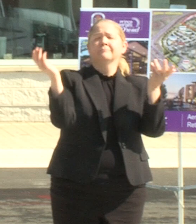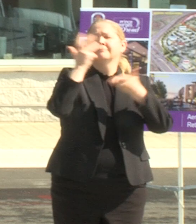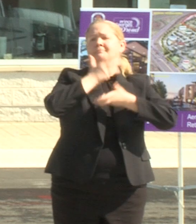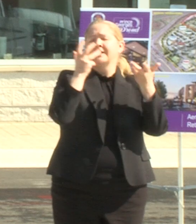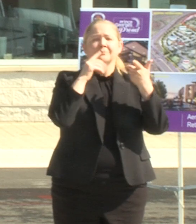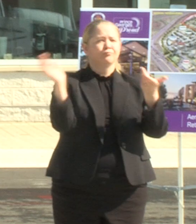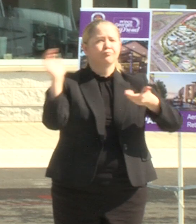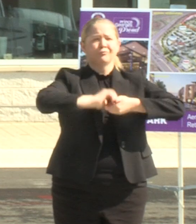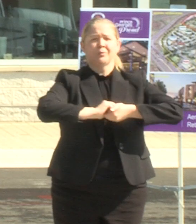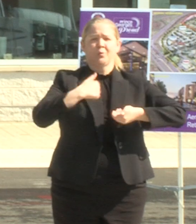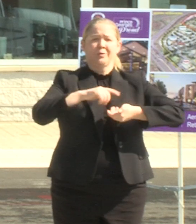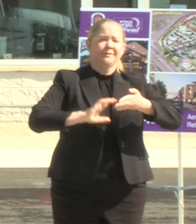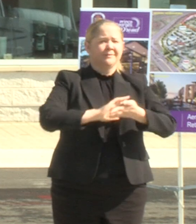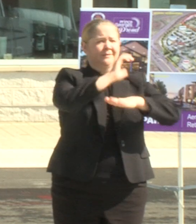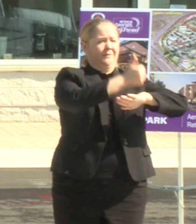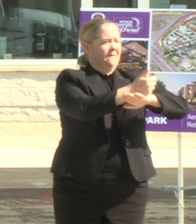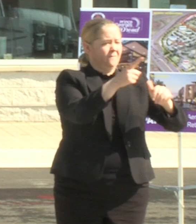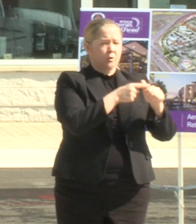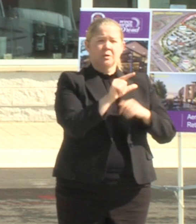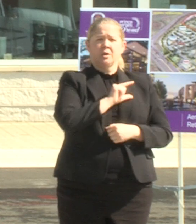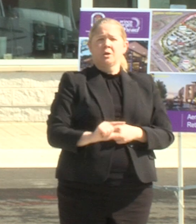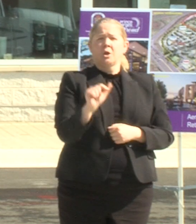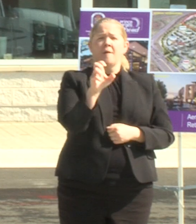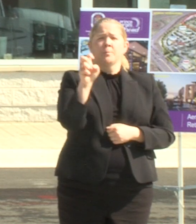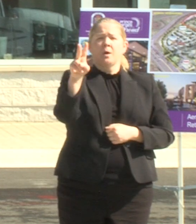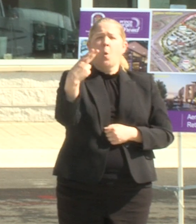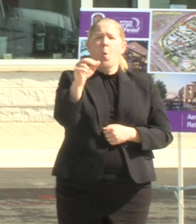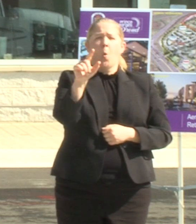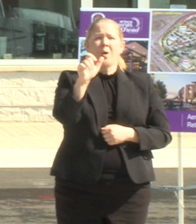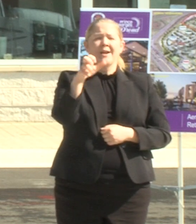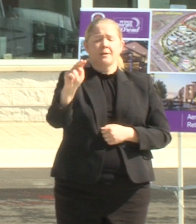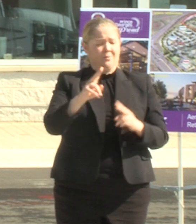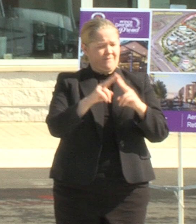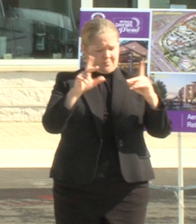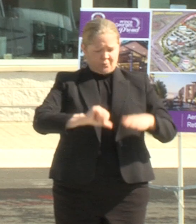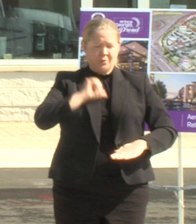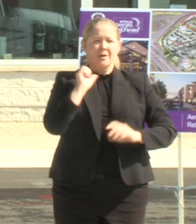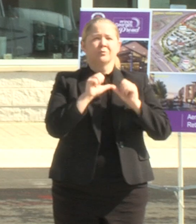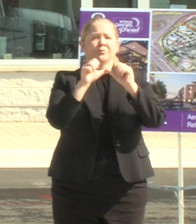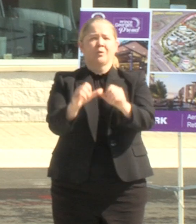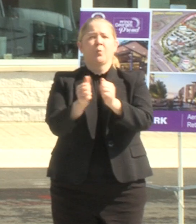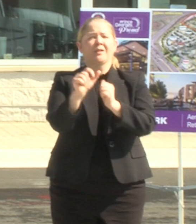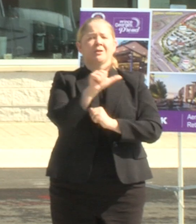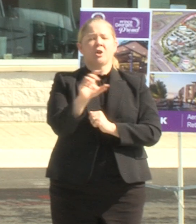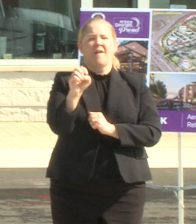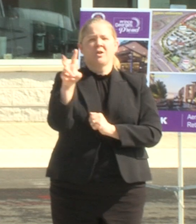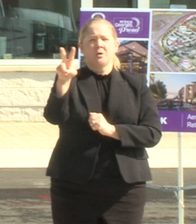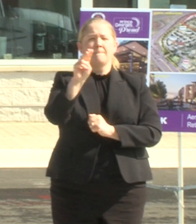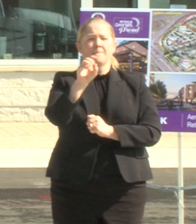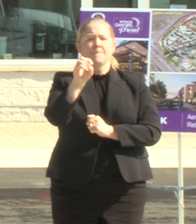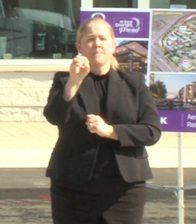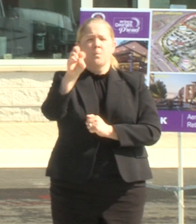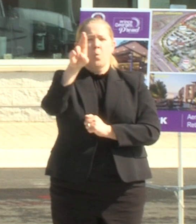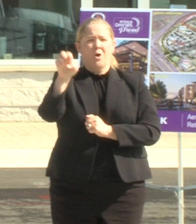that we've developed first with Governor Hogan we've been really proud to continue that partnership with Governor Moore we are so proud